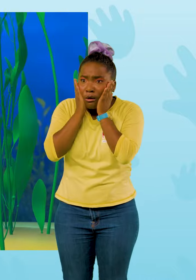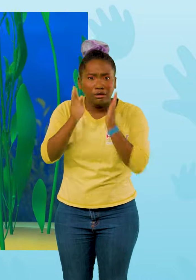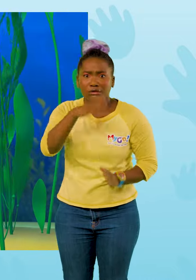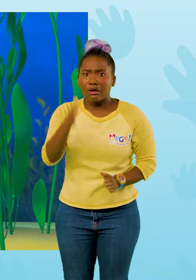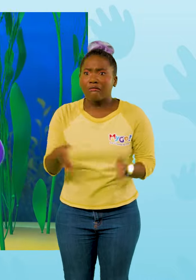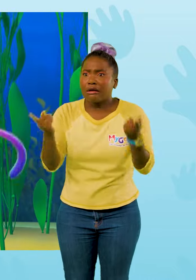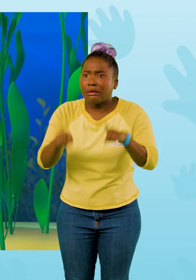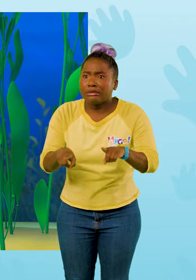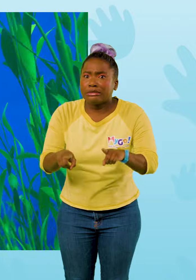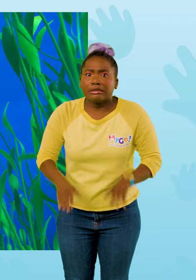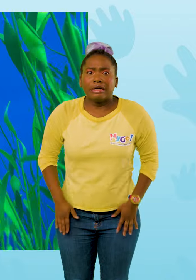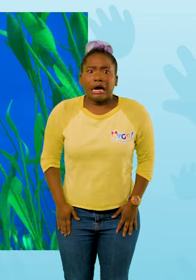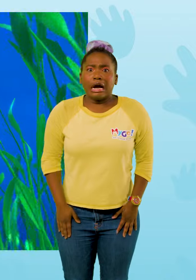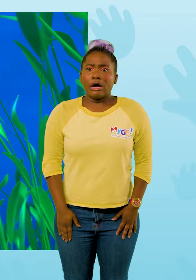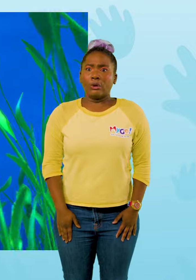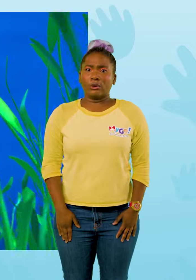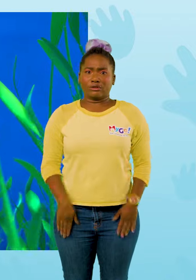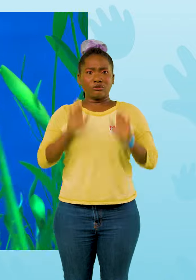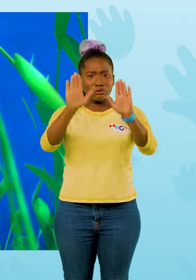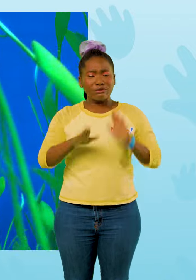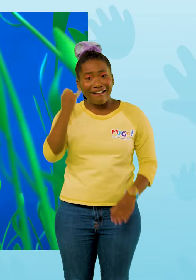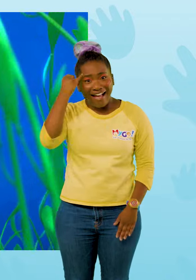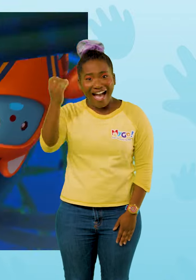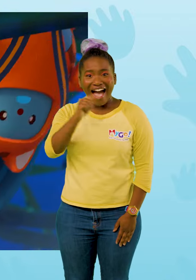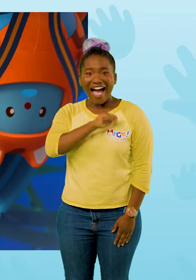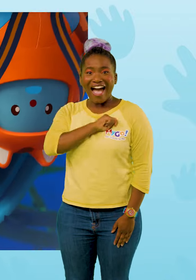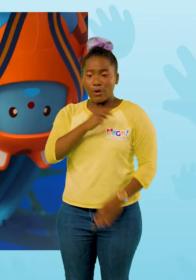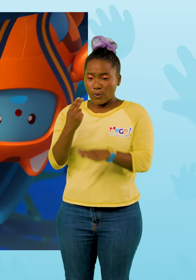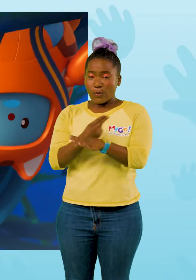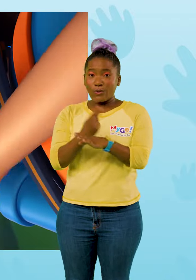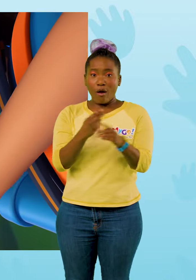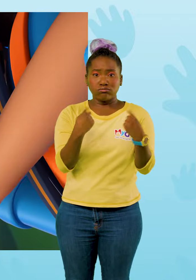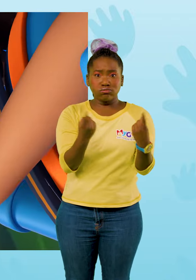This never happens. Great idea, Tabs. Let's use the turbo boosters.